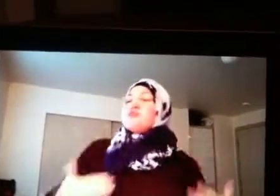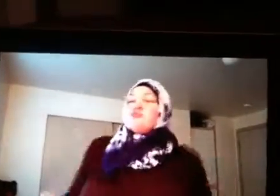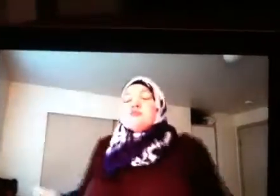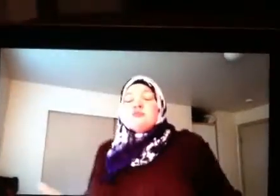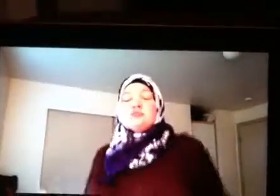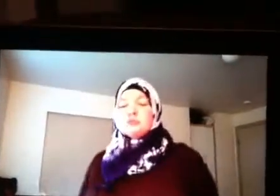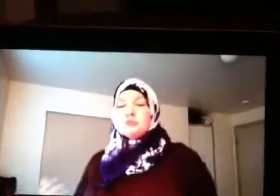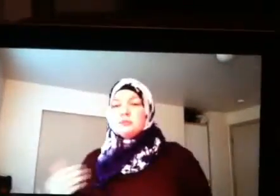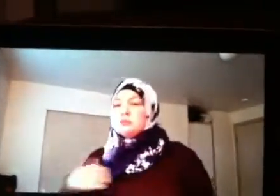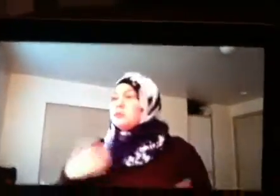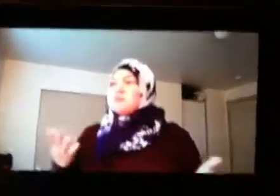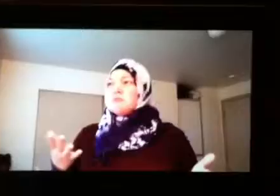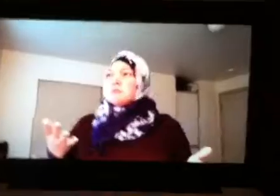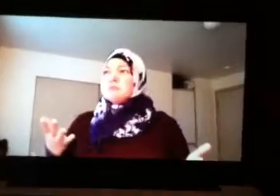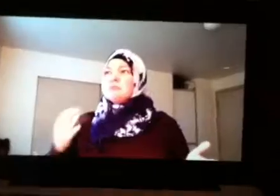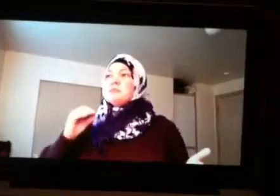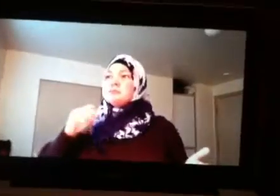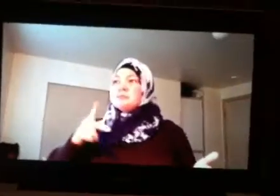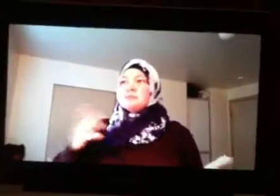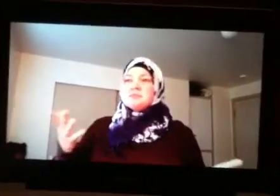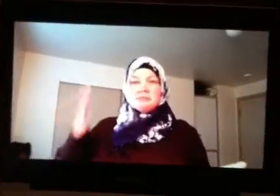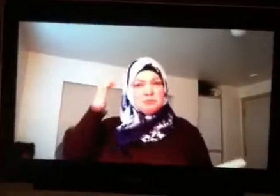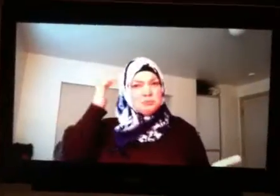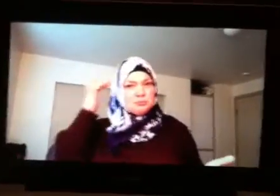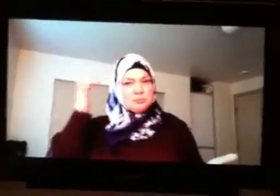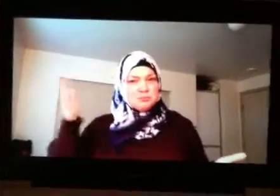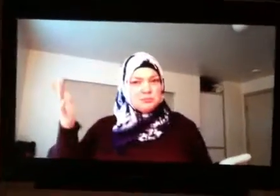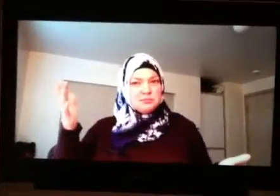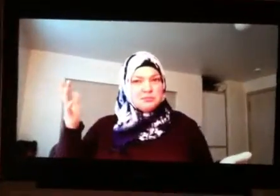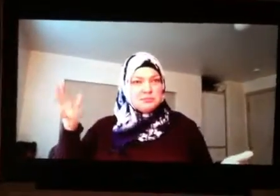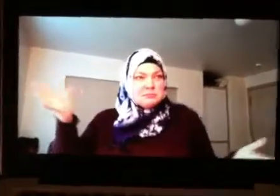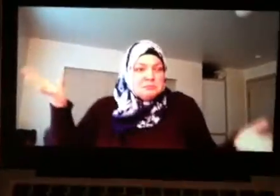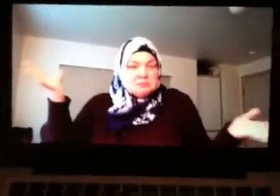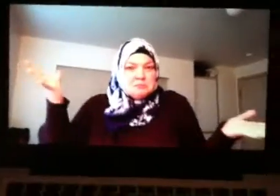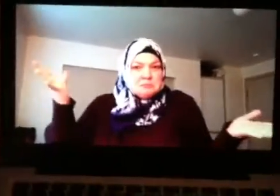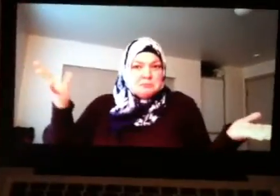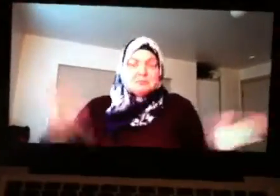Saw a beautiful woman who was kind of... Bluptuous? Why? Why?